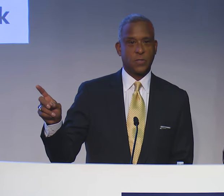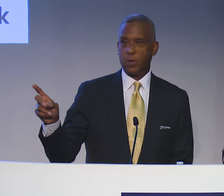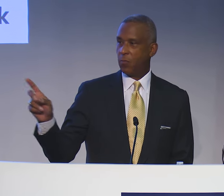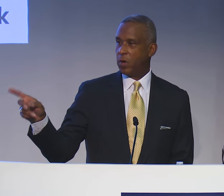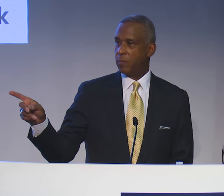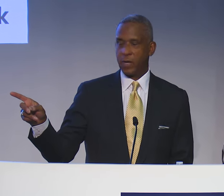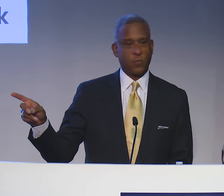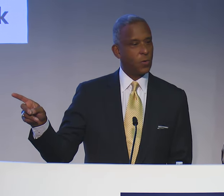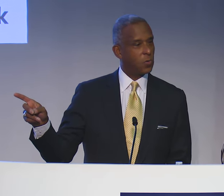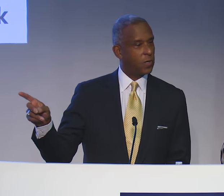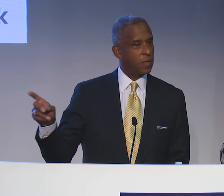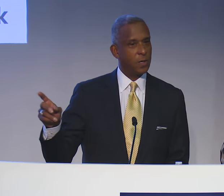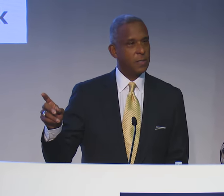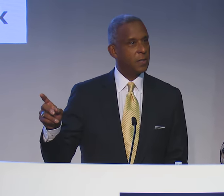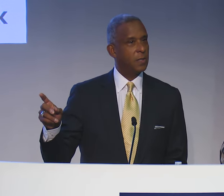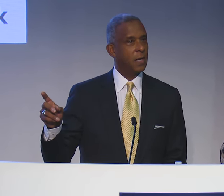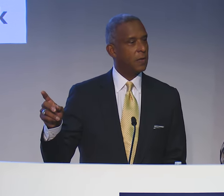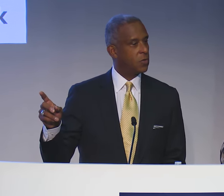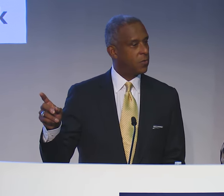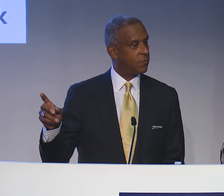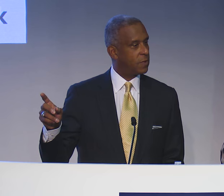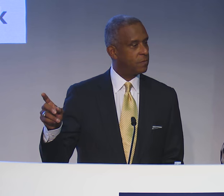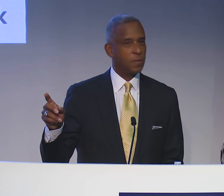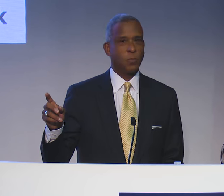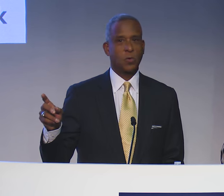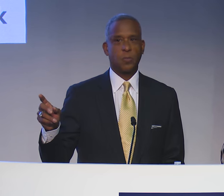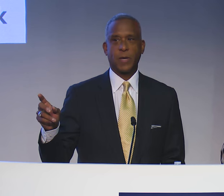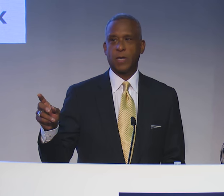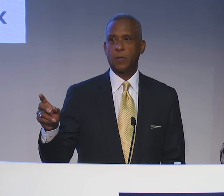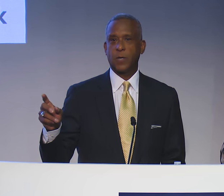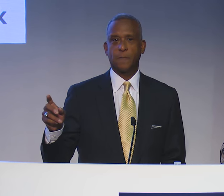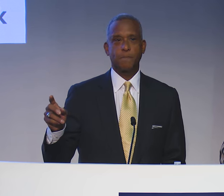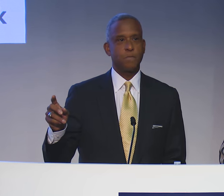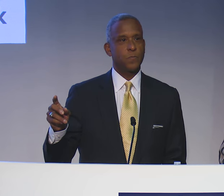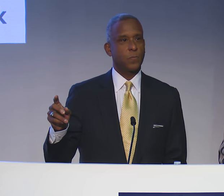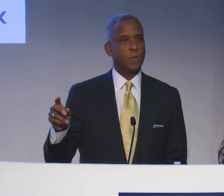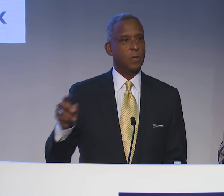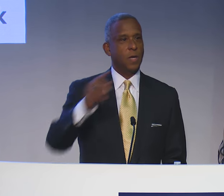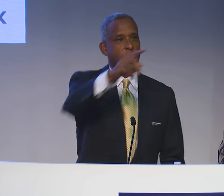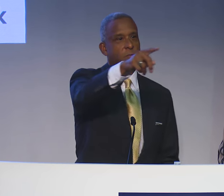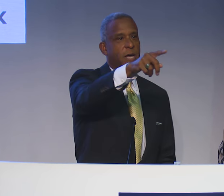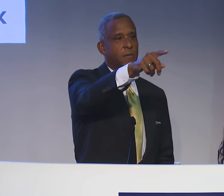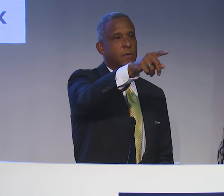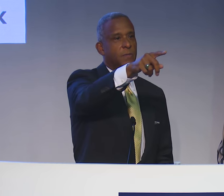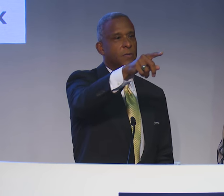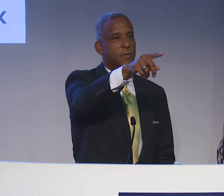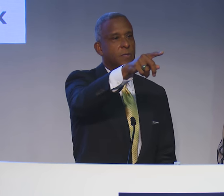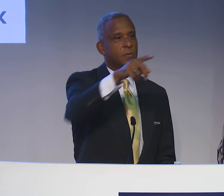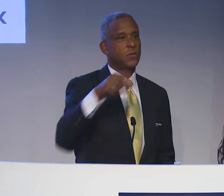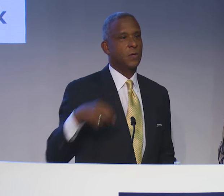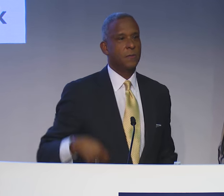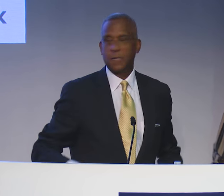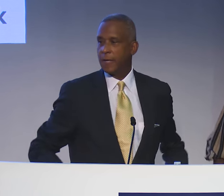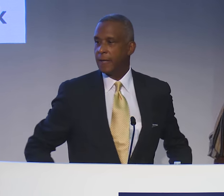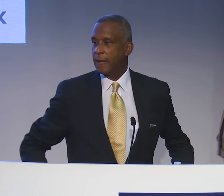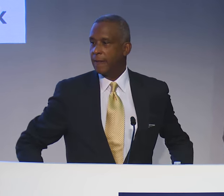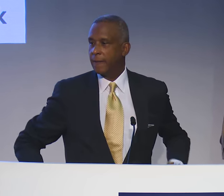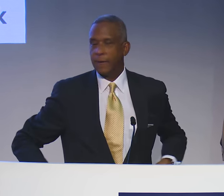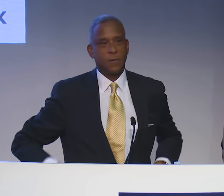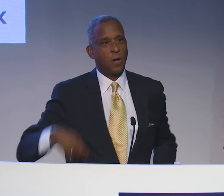Please, we have one microphone over here. And Calvin, do we have a portable mic anywhere? Yes, back there. Sir.